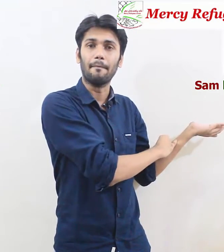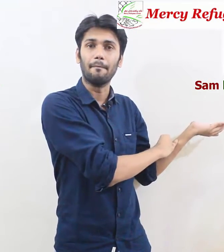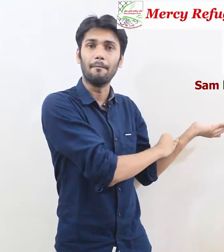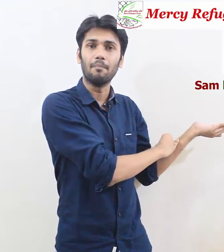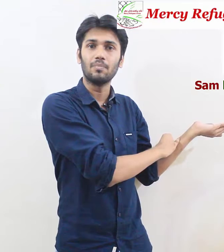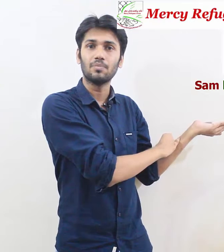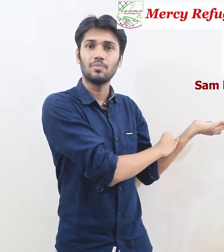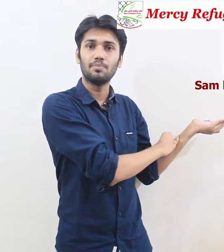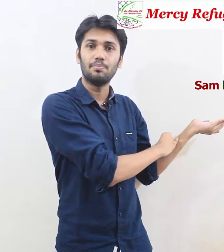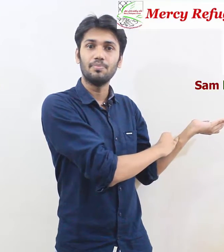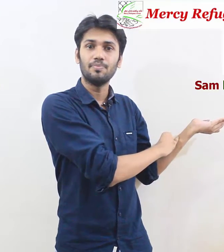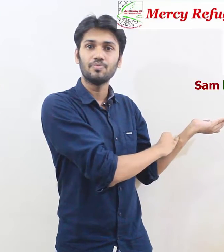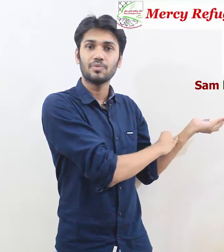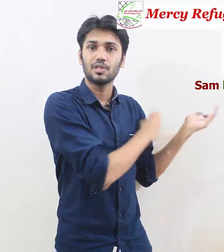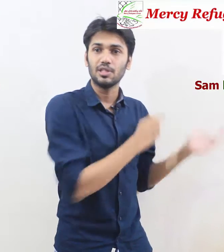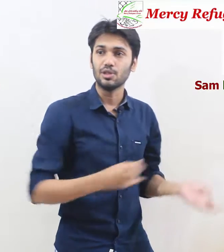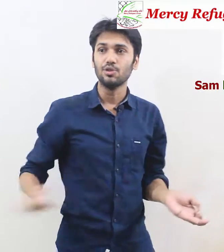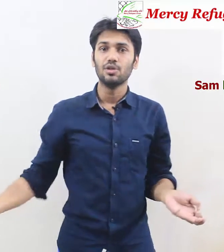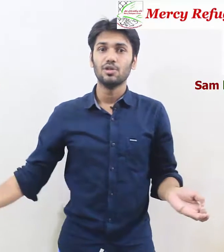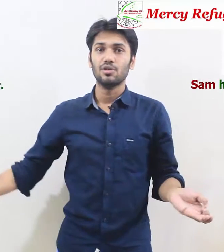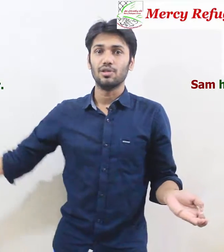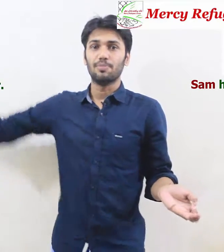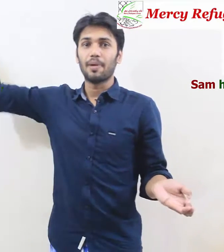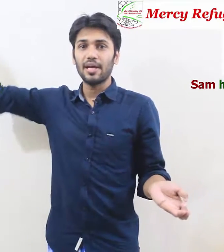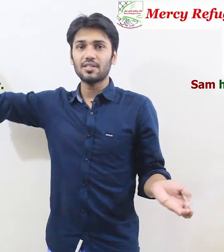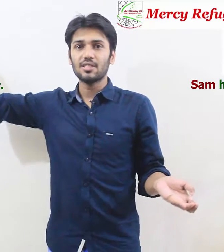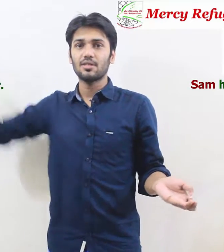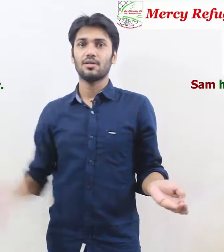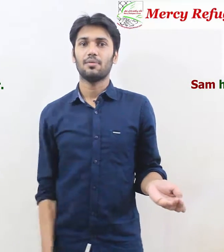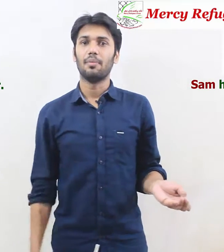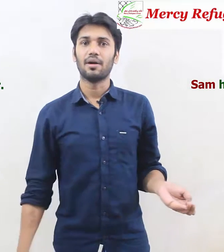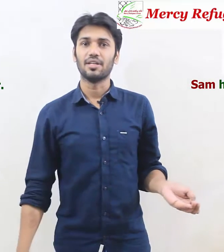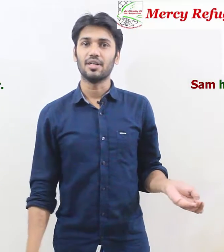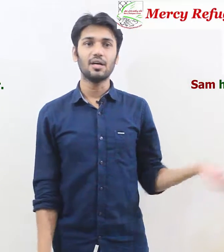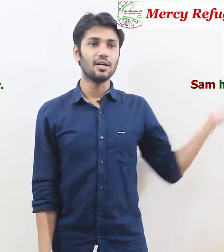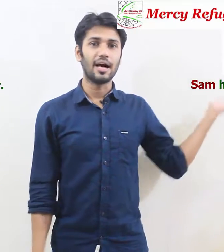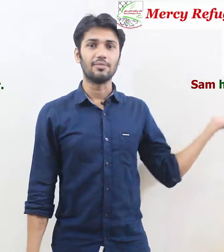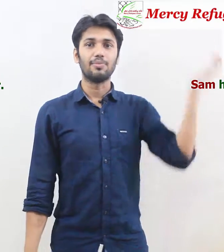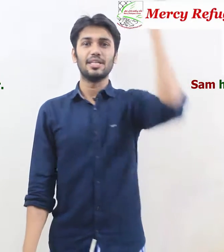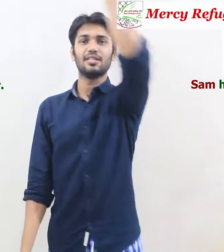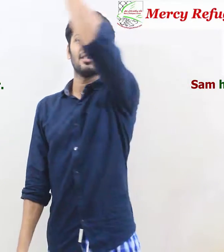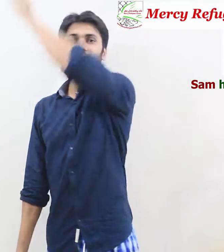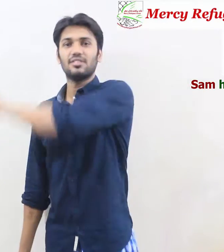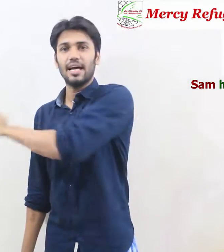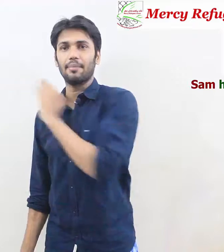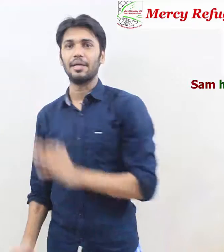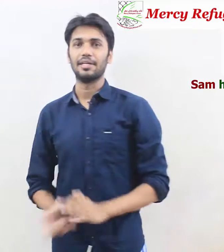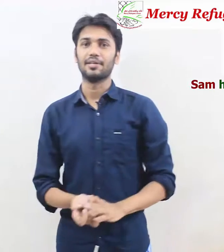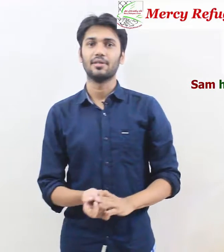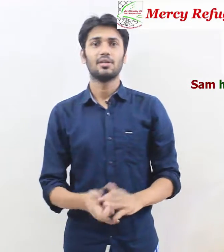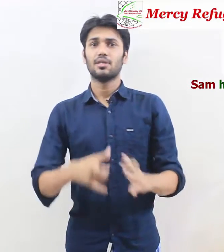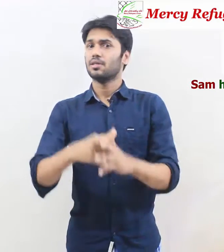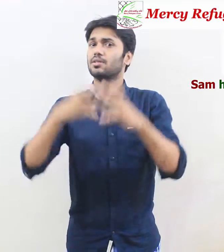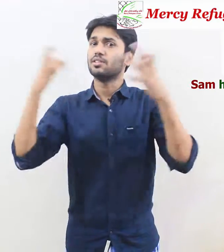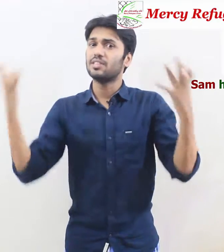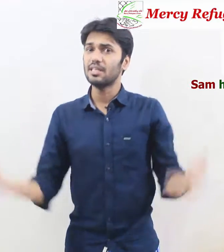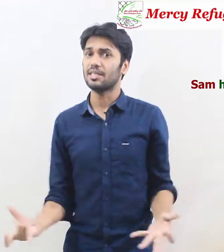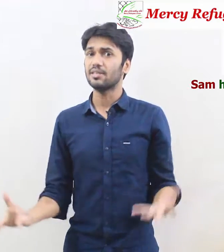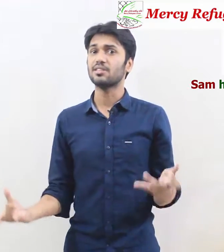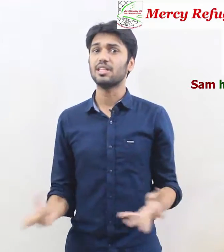you replace Maria and bring Sam here the sentence